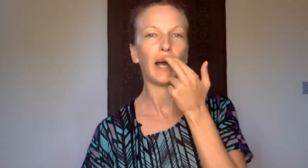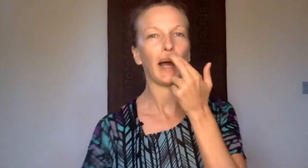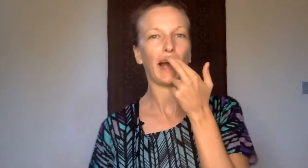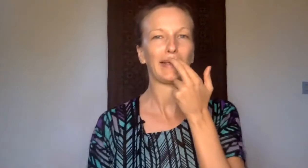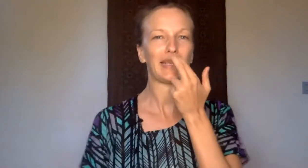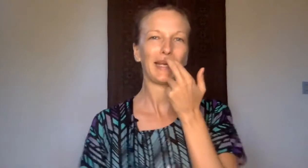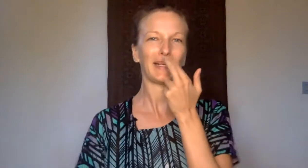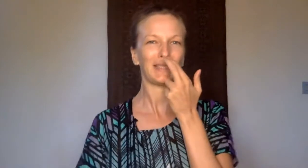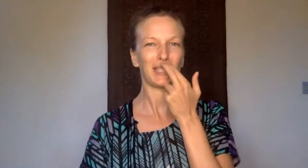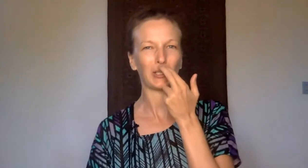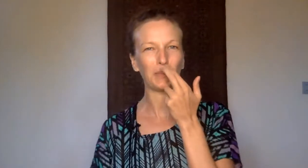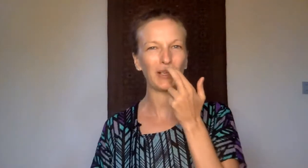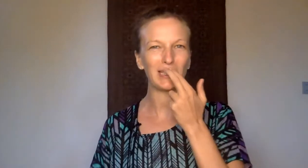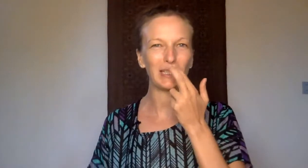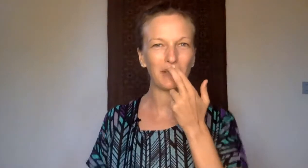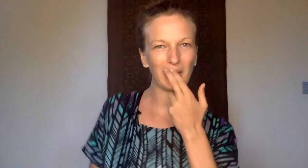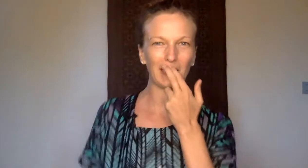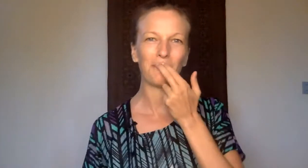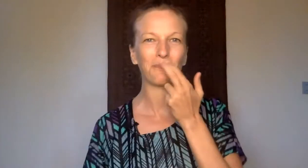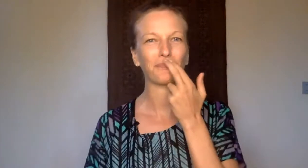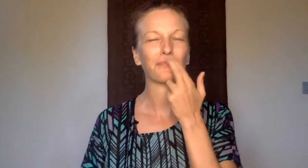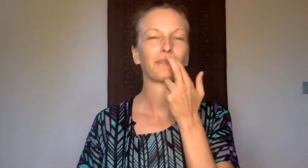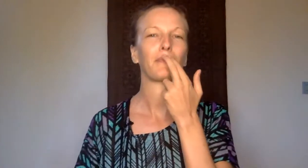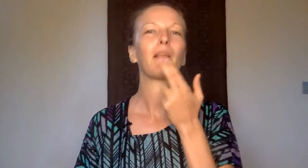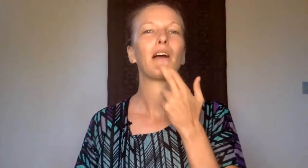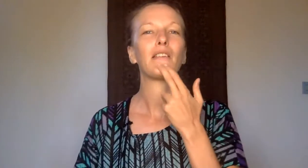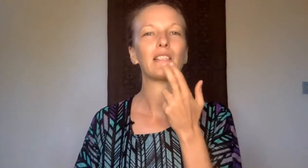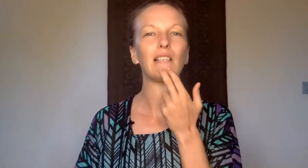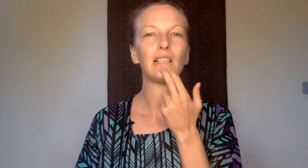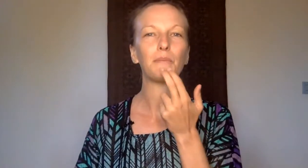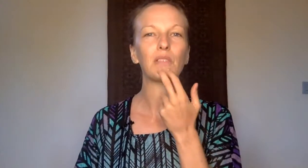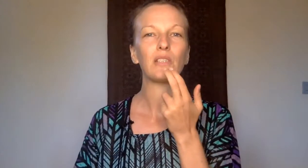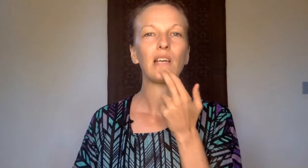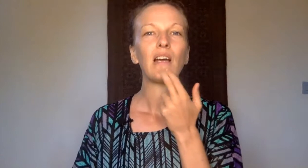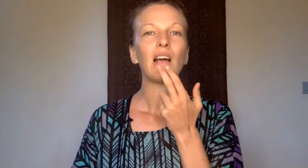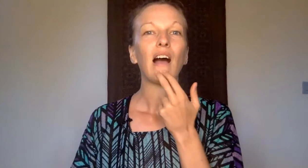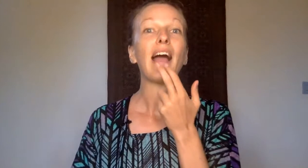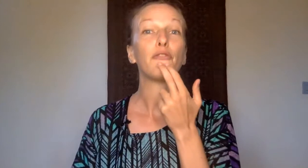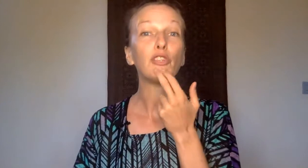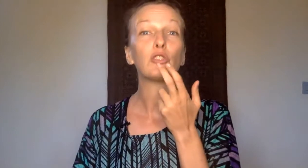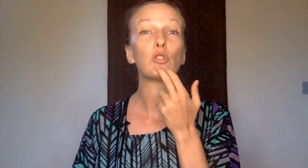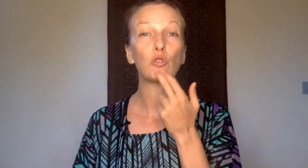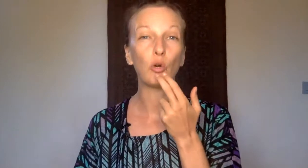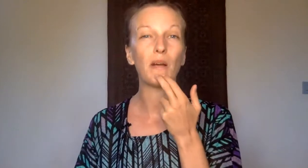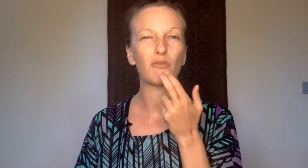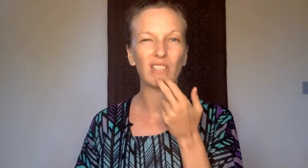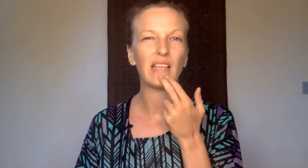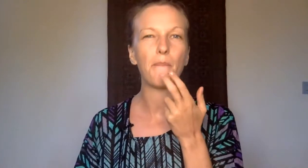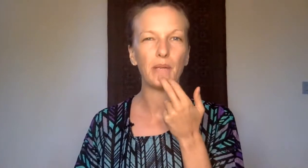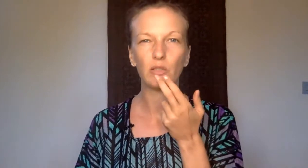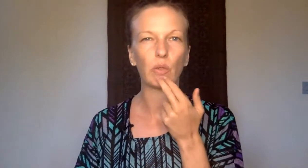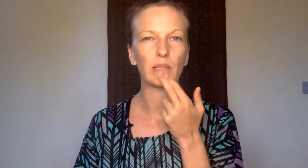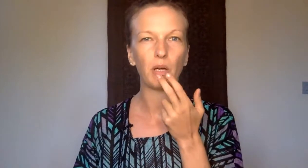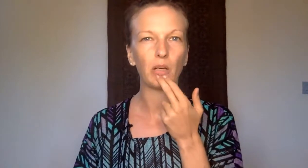Exhale and shake your body a bit. Under the lips. I feel so much resentment towards Bob.